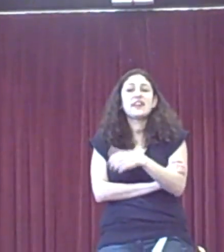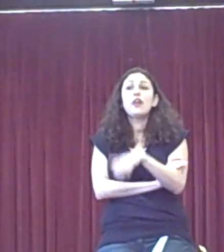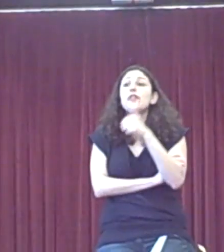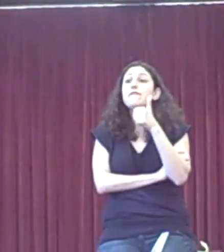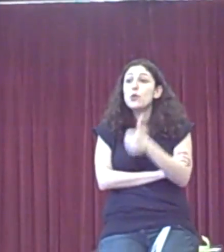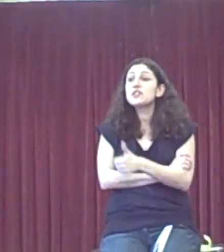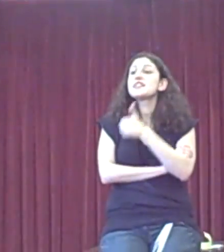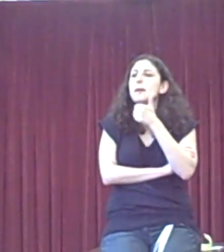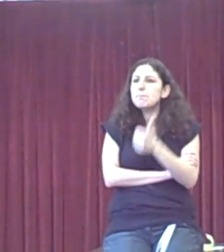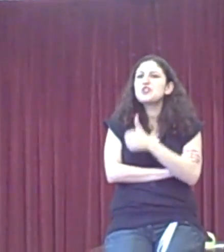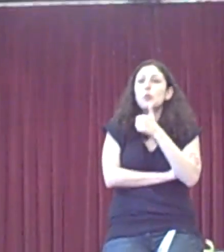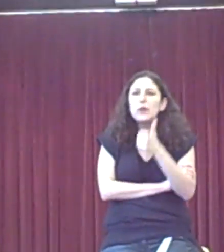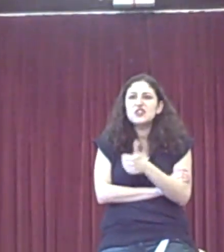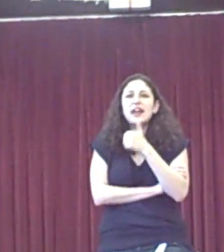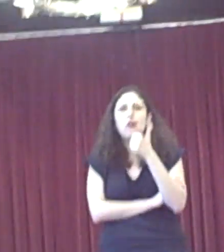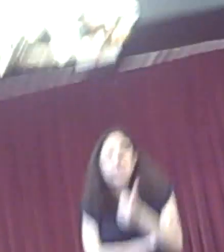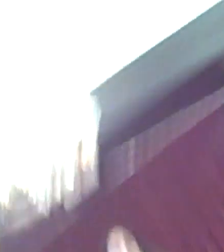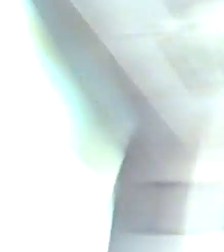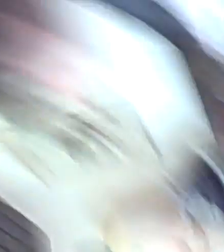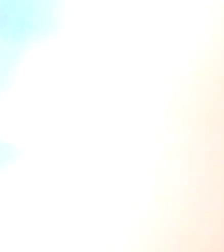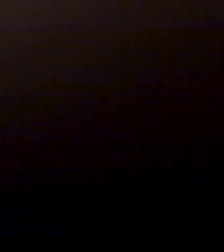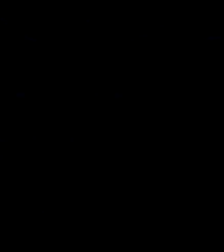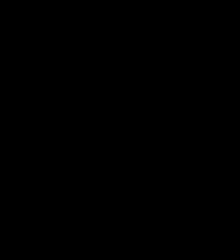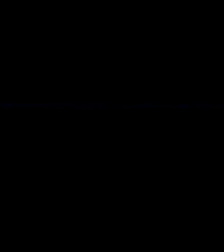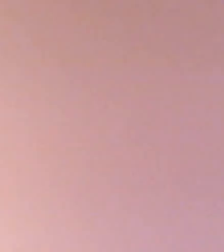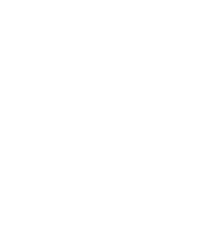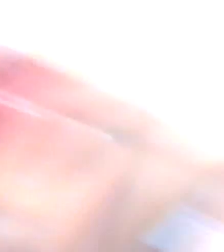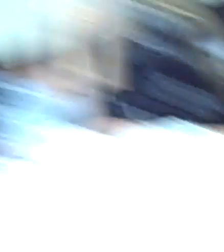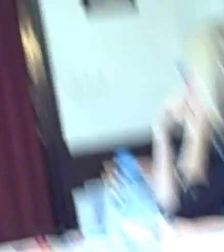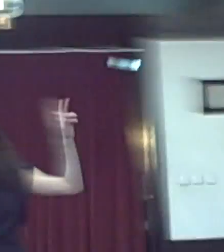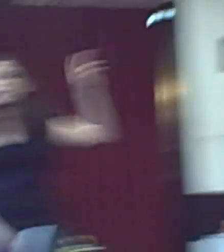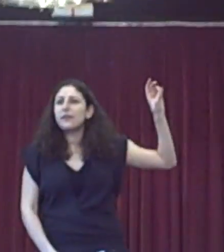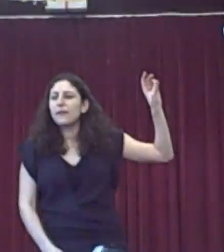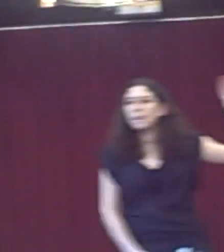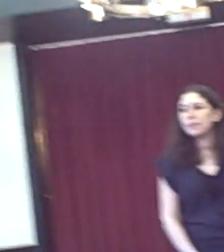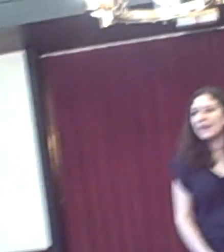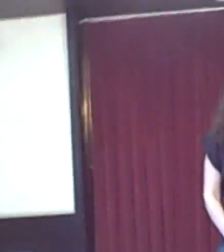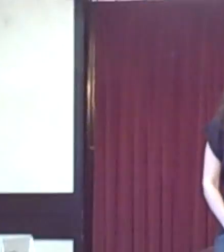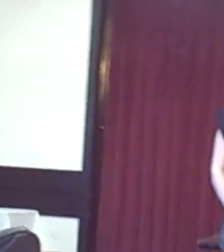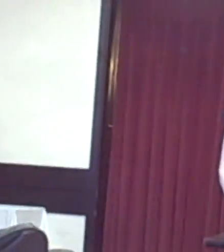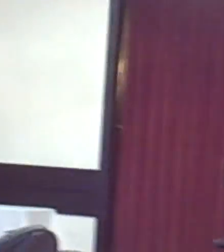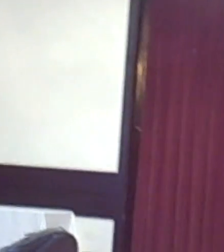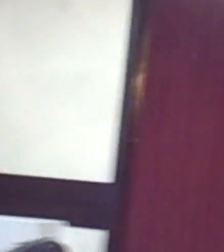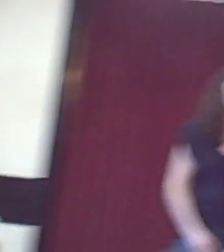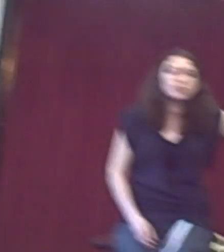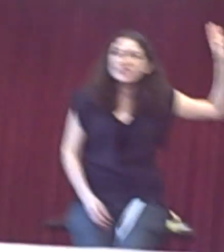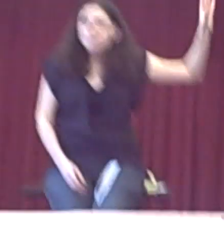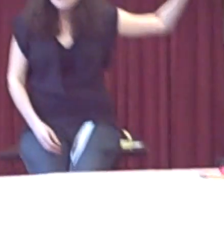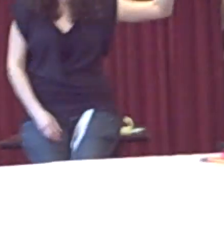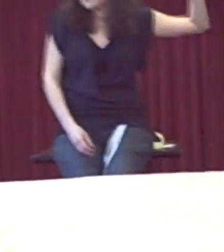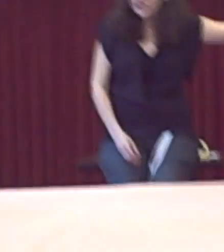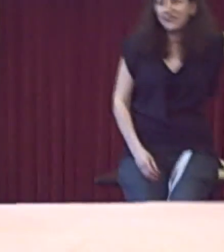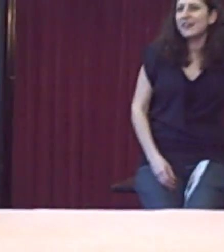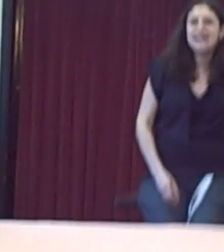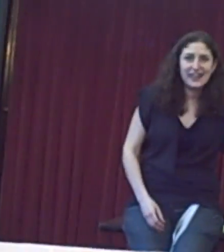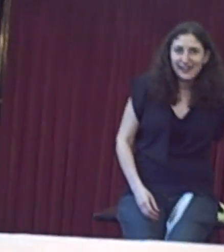like the false assumption on which that argument was addressed and, you know, the casual way in which you dismiss this idea.